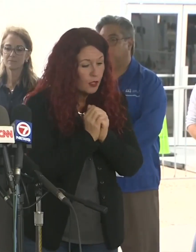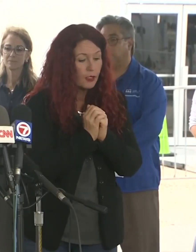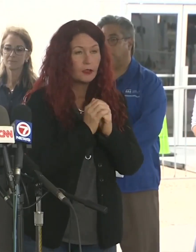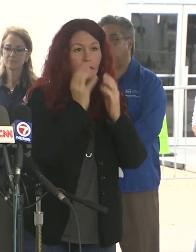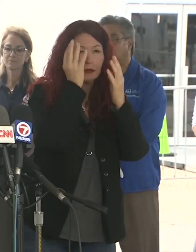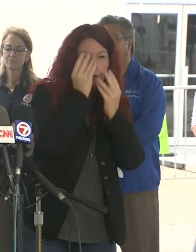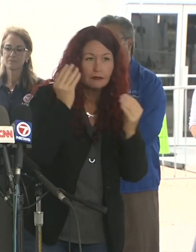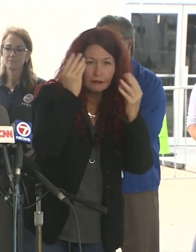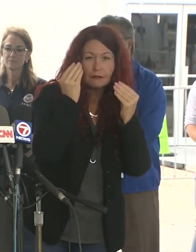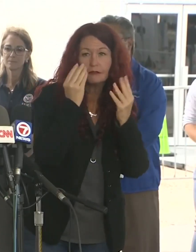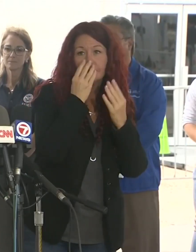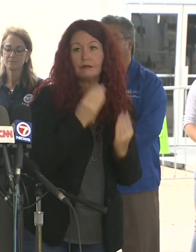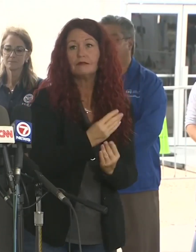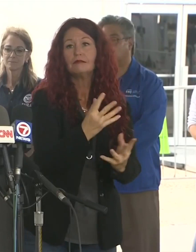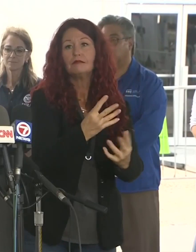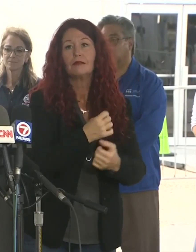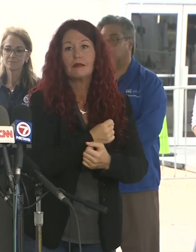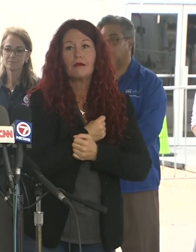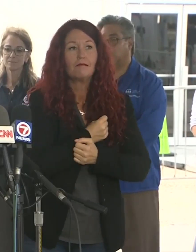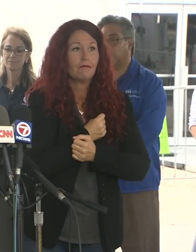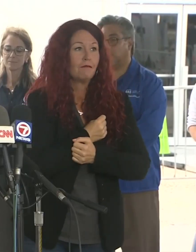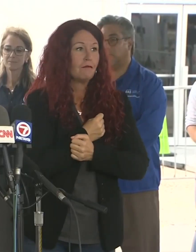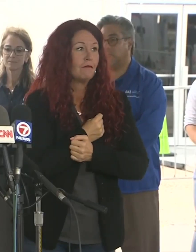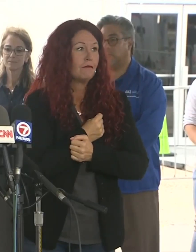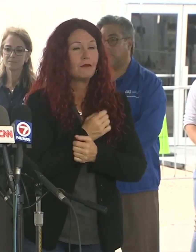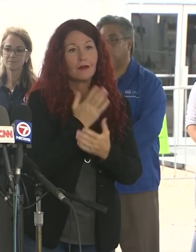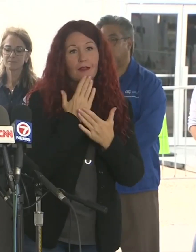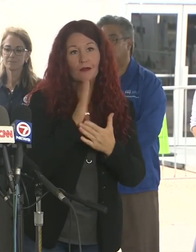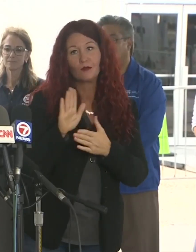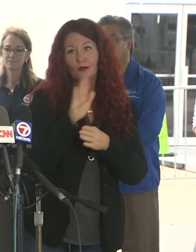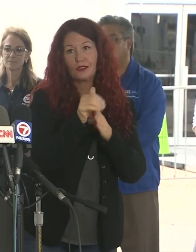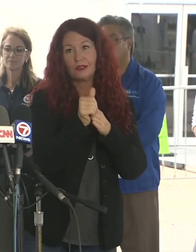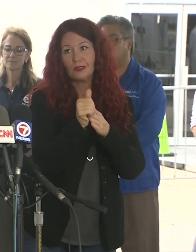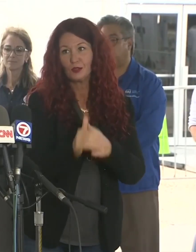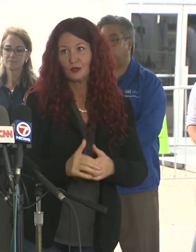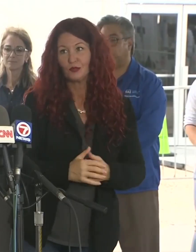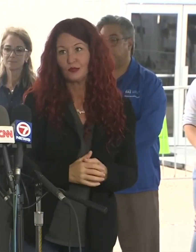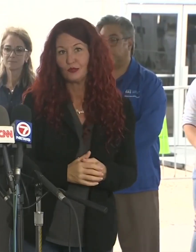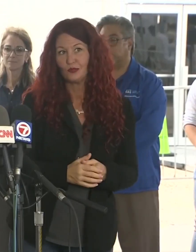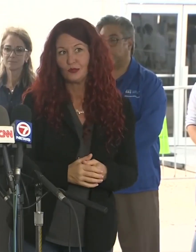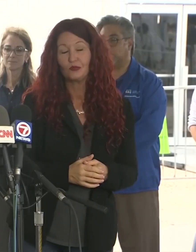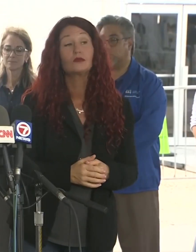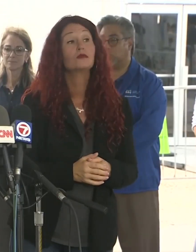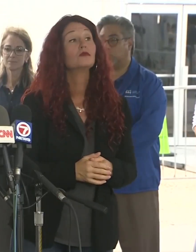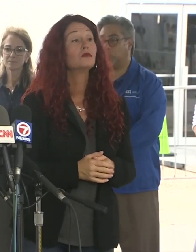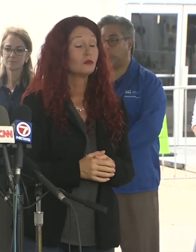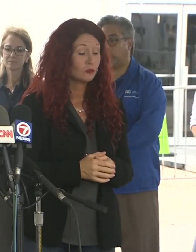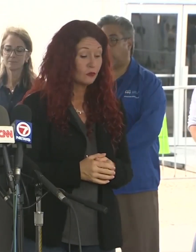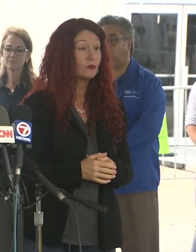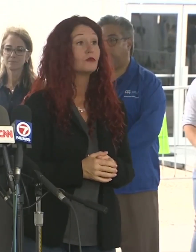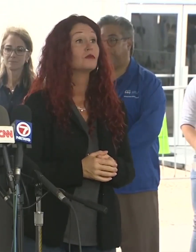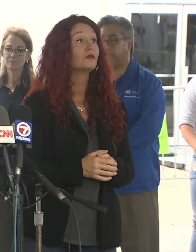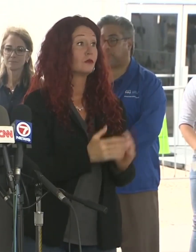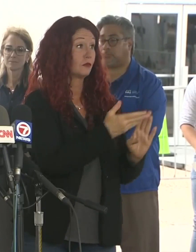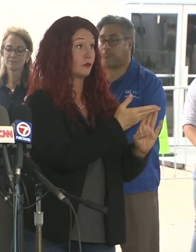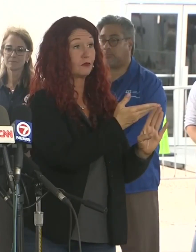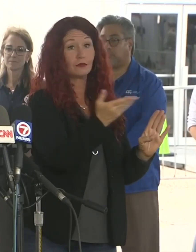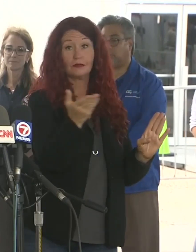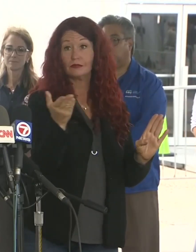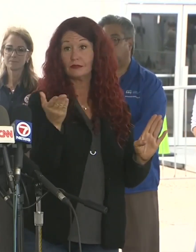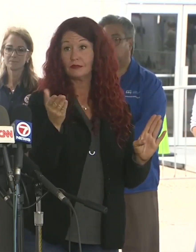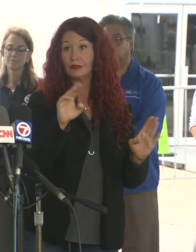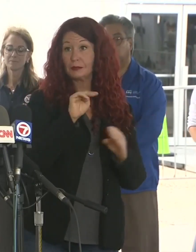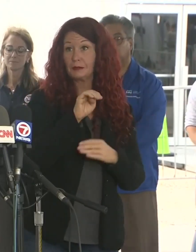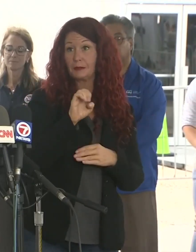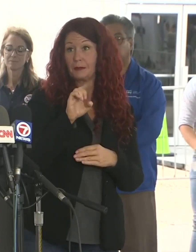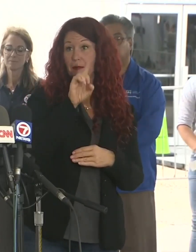for his ongoing leadership and support. Last but not least, to you, the members of the media, who've been working so